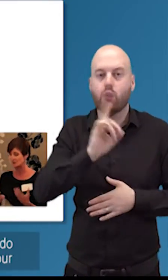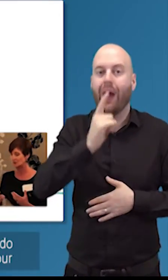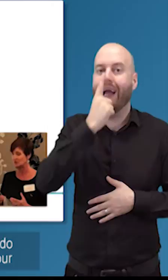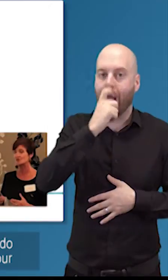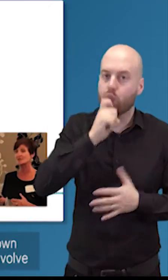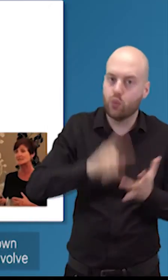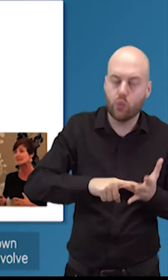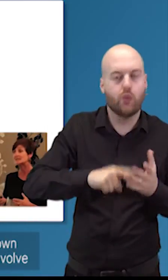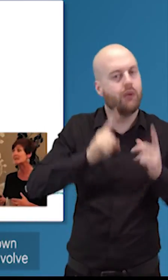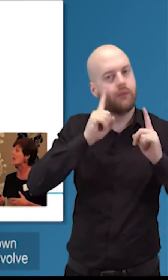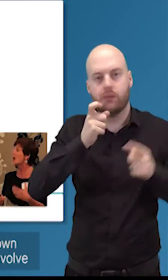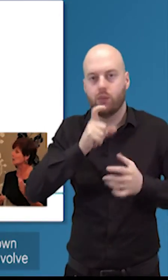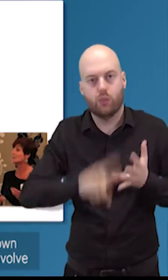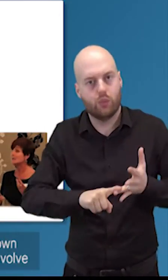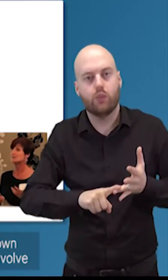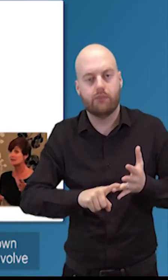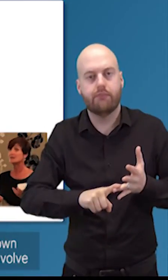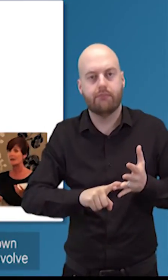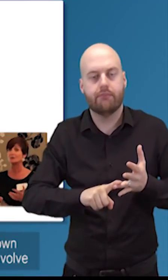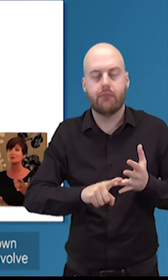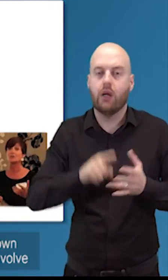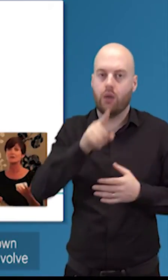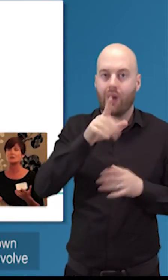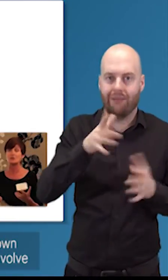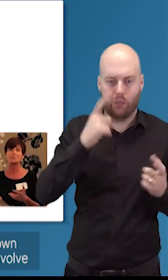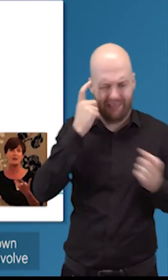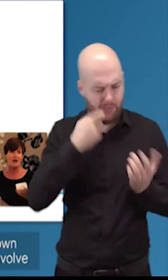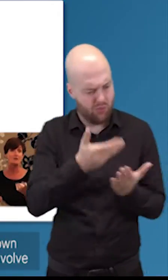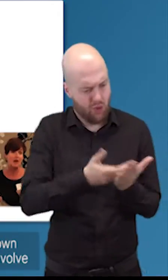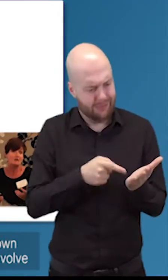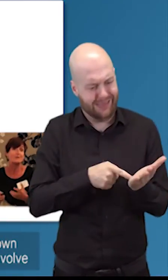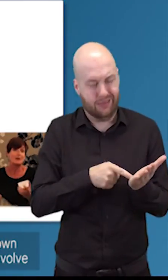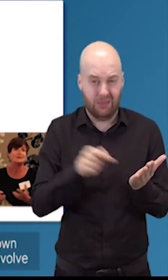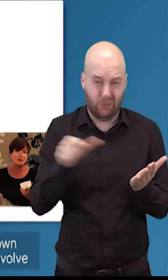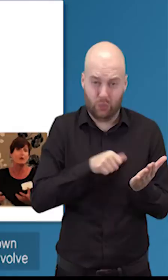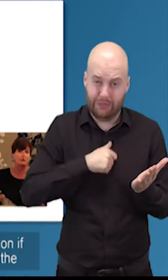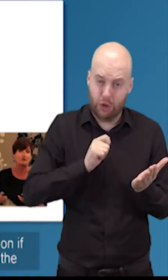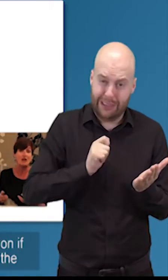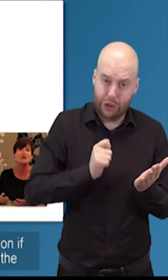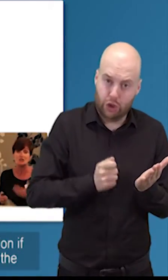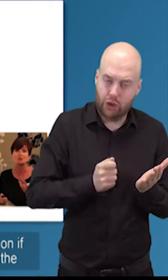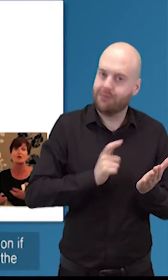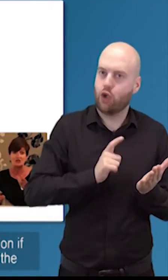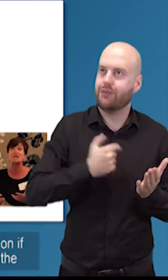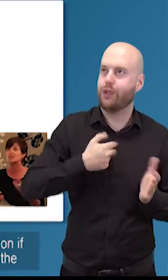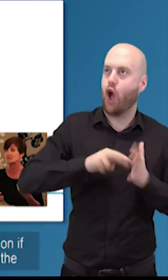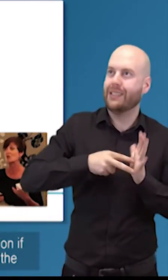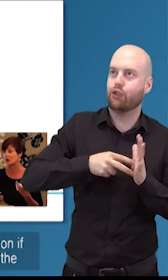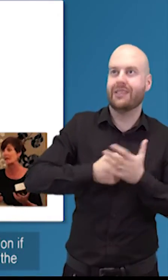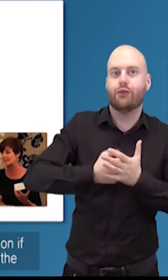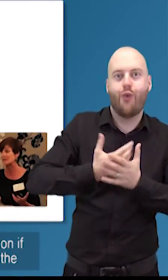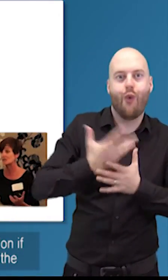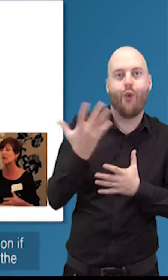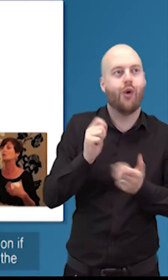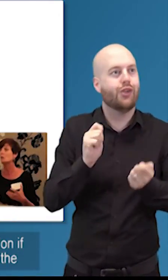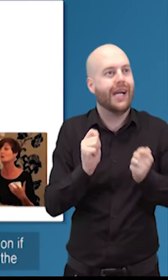as you recruit your trustees and you may need to think about your own governing document and how how that might need to evolve and change as you are changing as